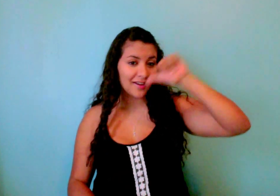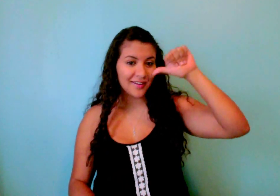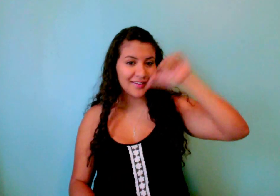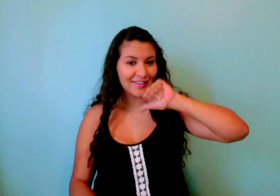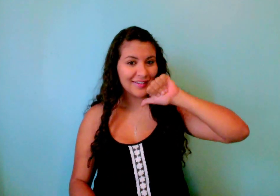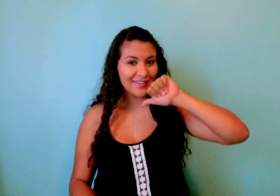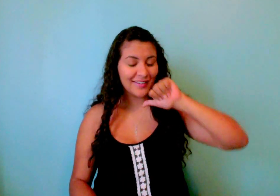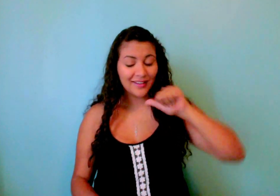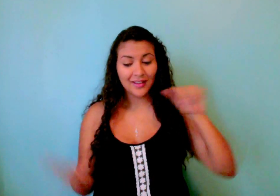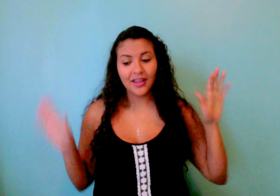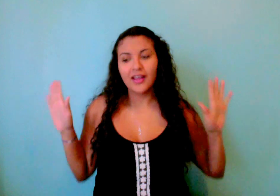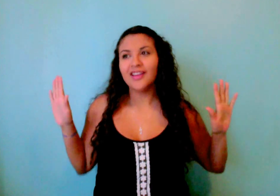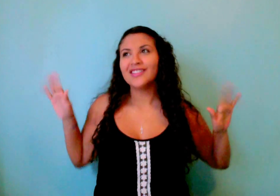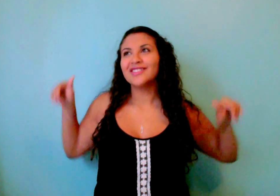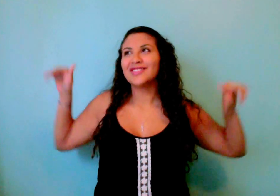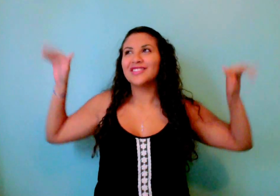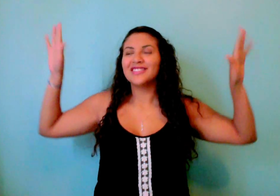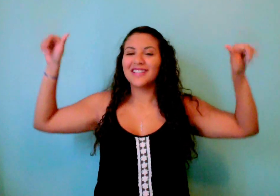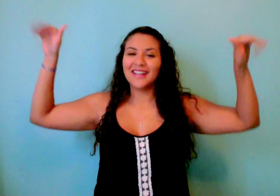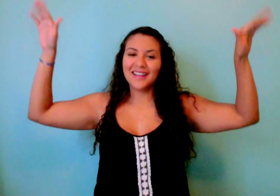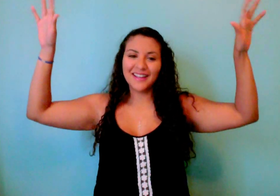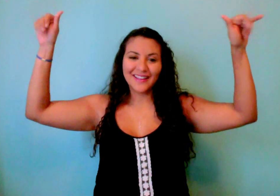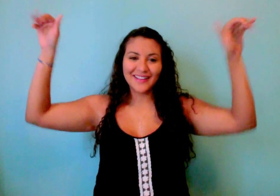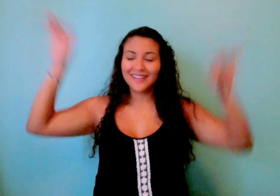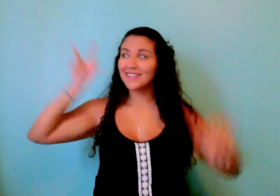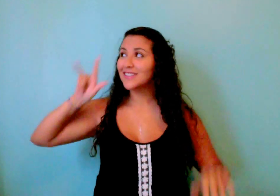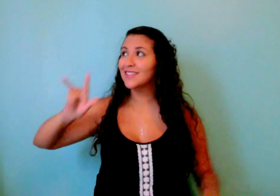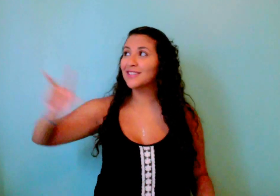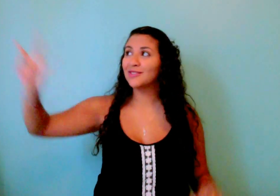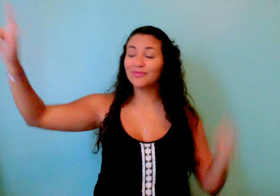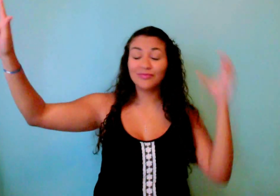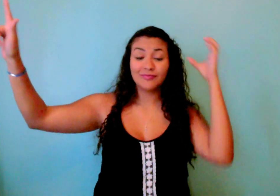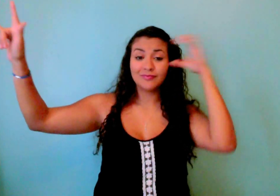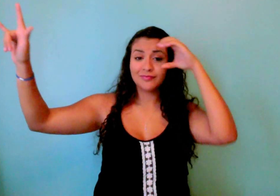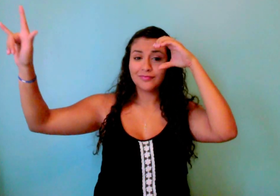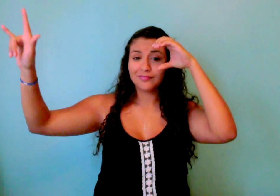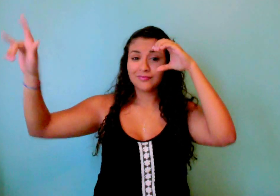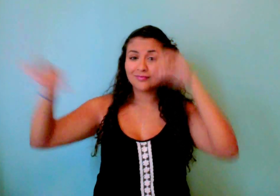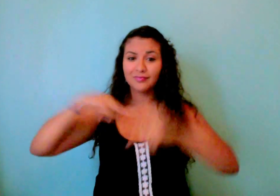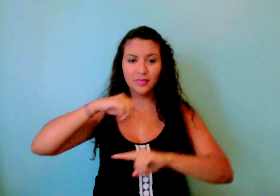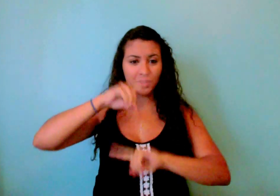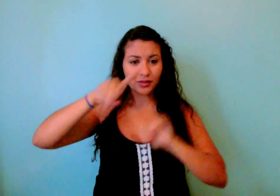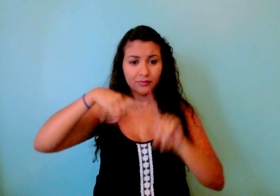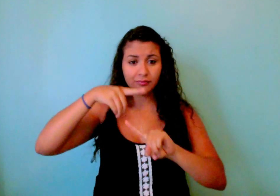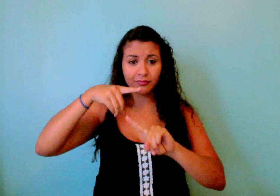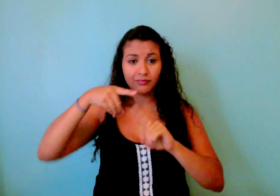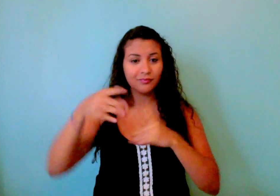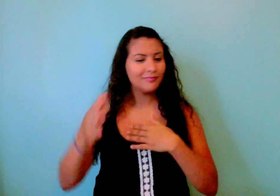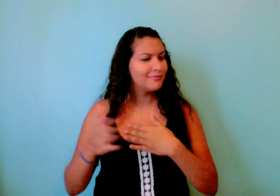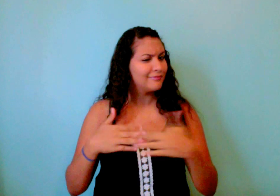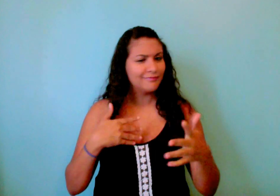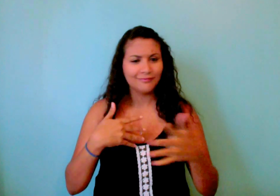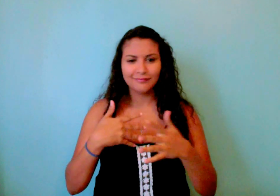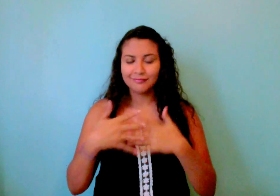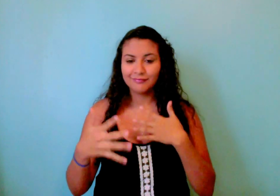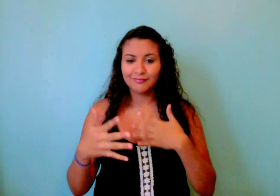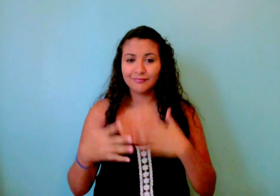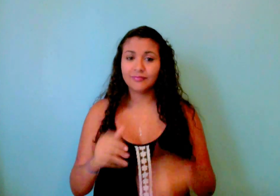the sky, flying high Take me to the moon, day or night We